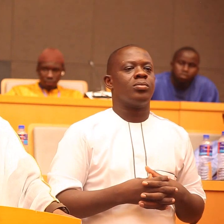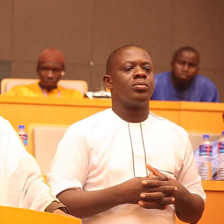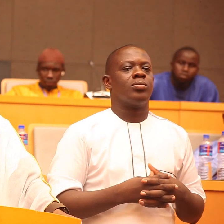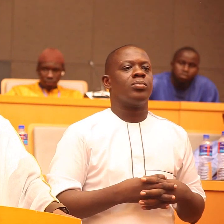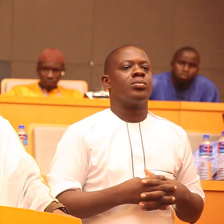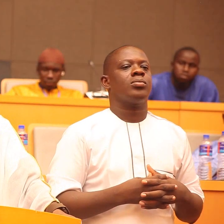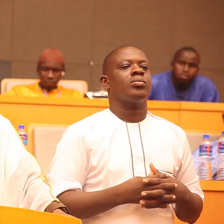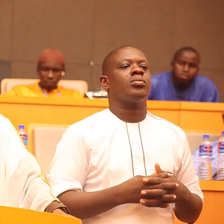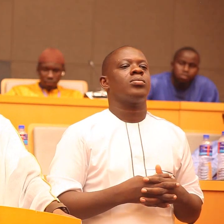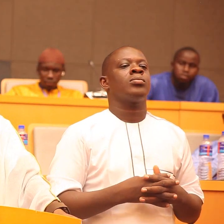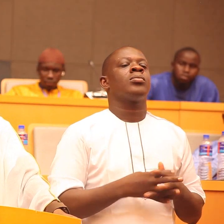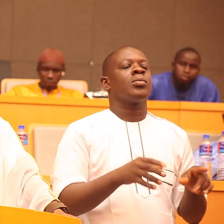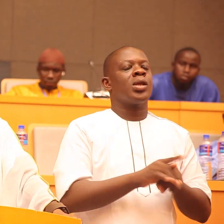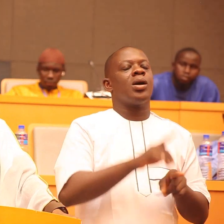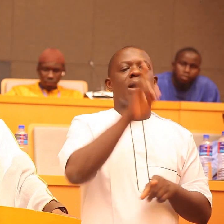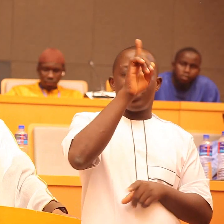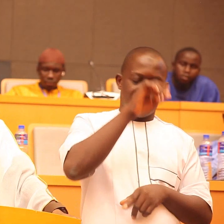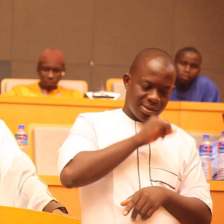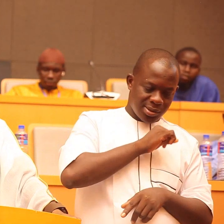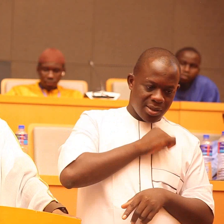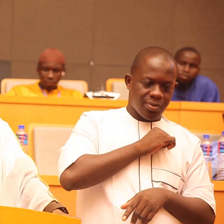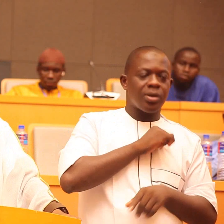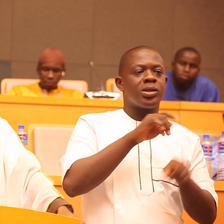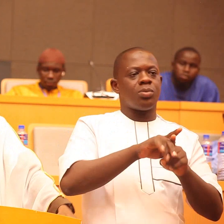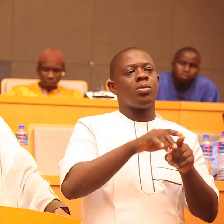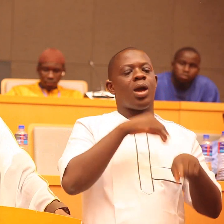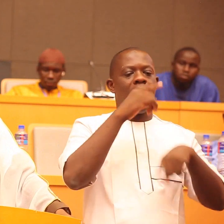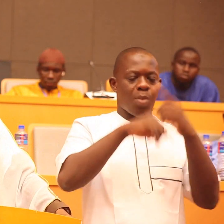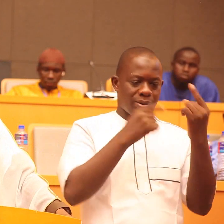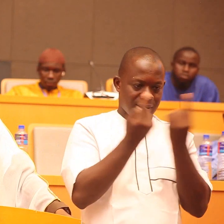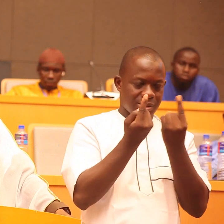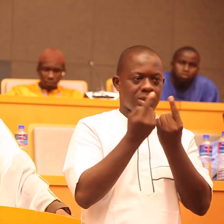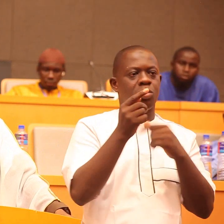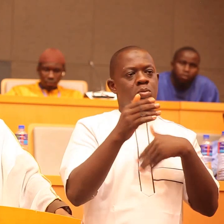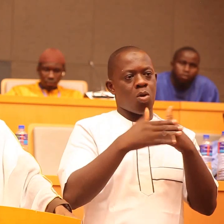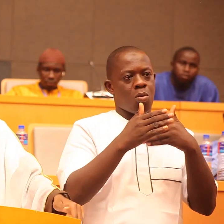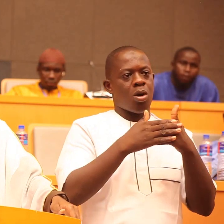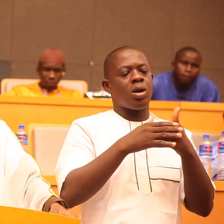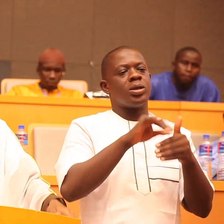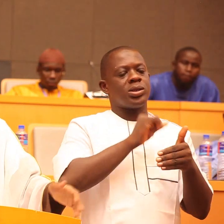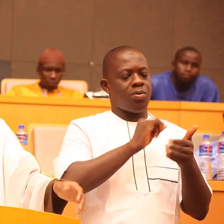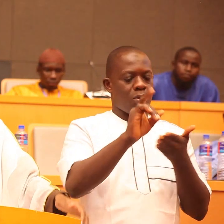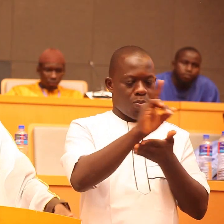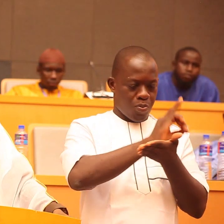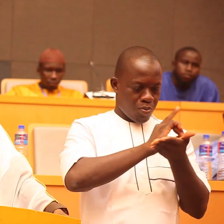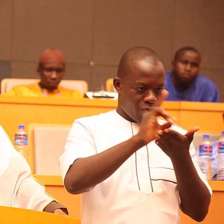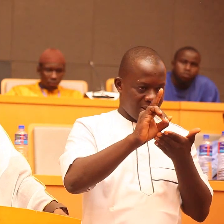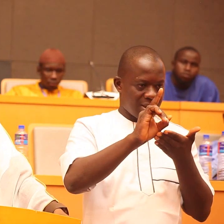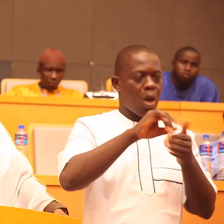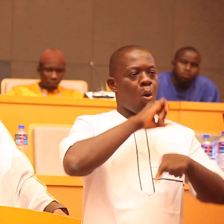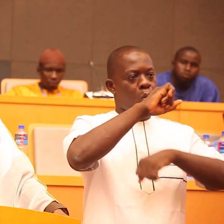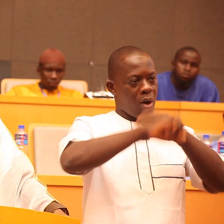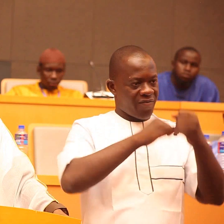Allah subhanahu wa ta'ala among his miracle is that he provided spouses for you